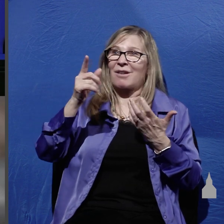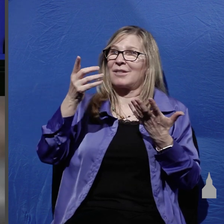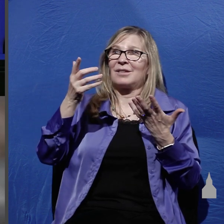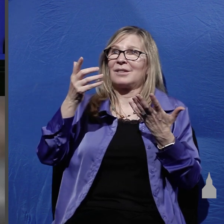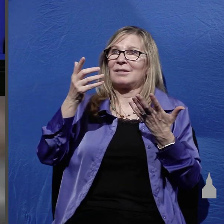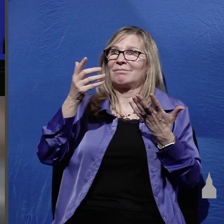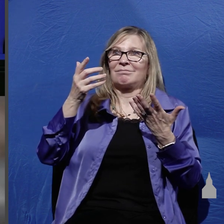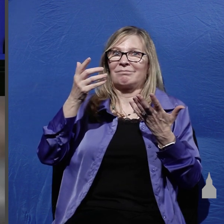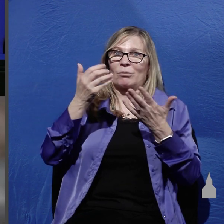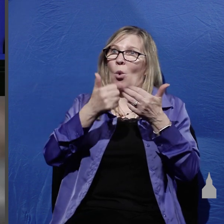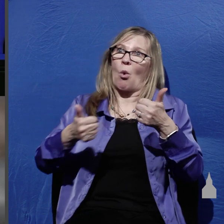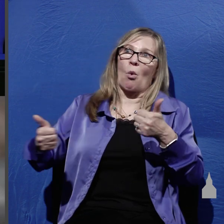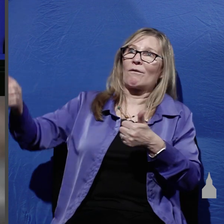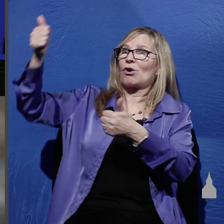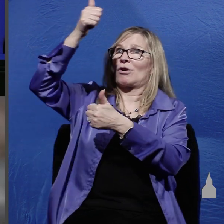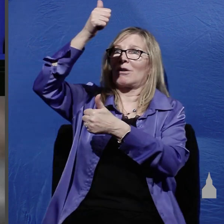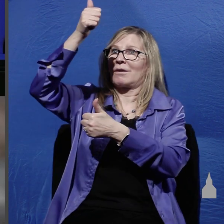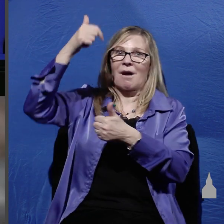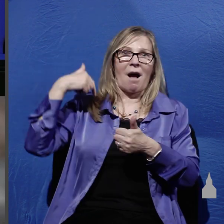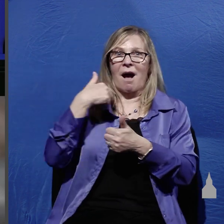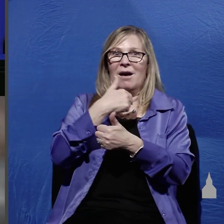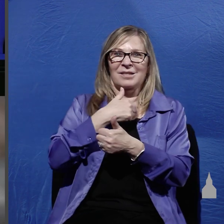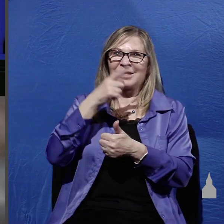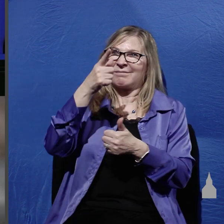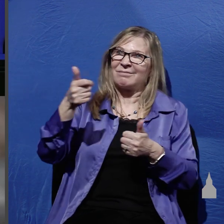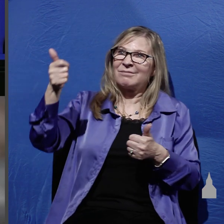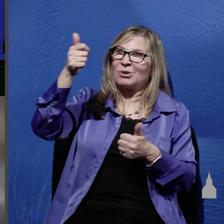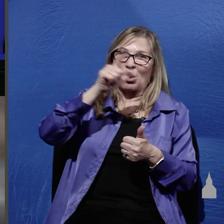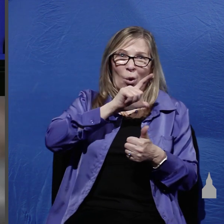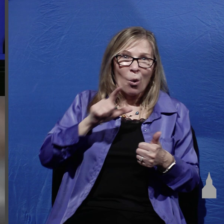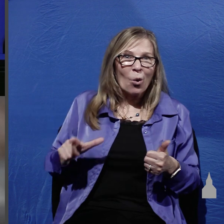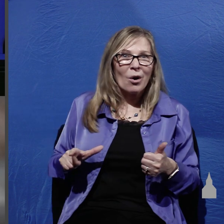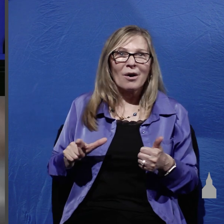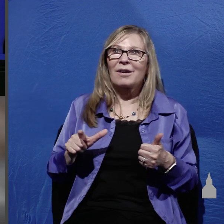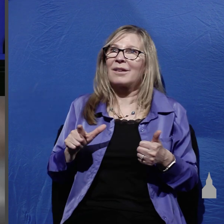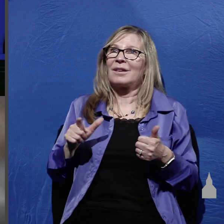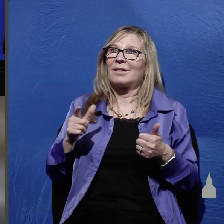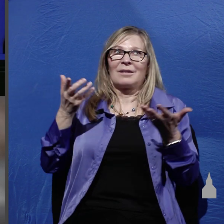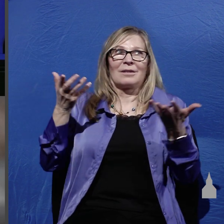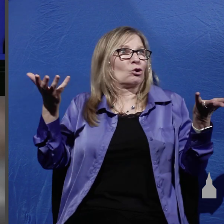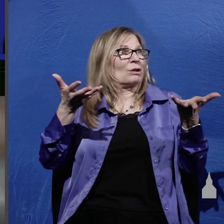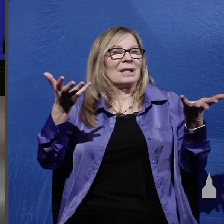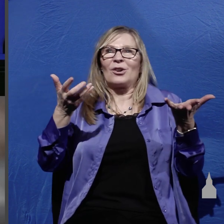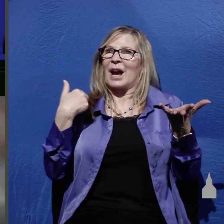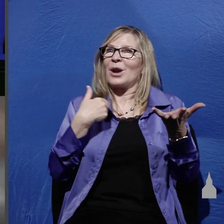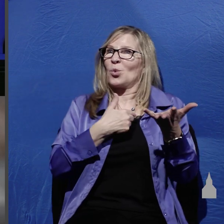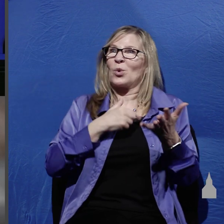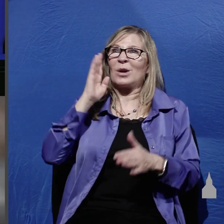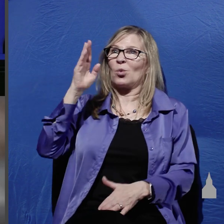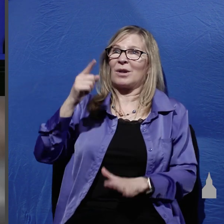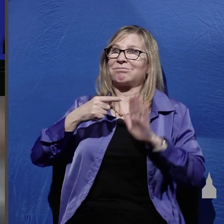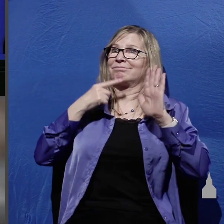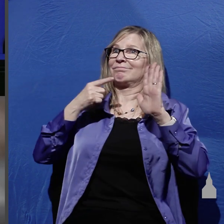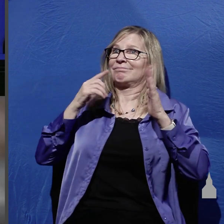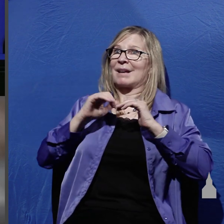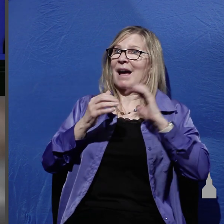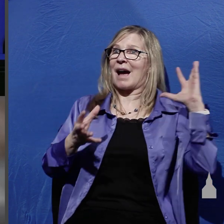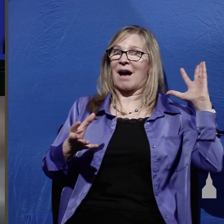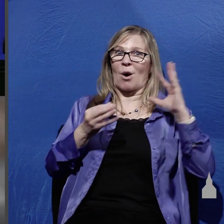all of us you are Lord you are present and that we will give an account to you the way we lived so Lord